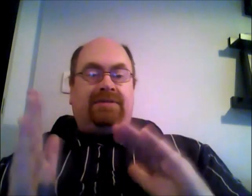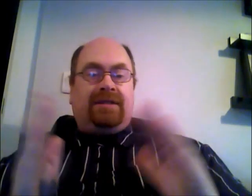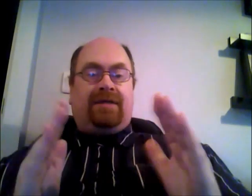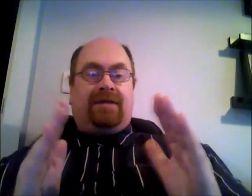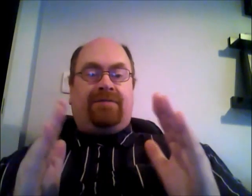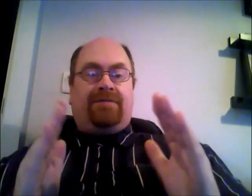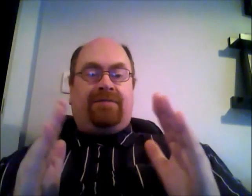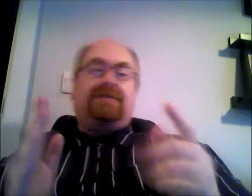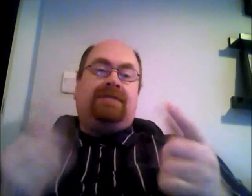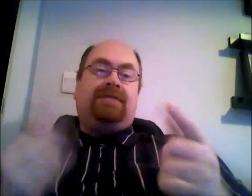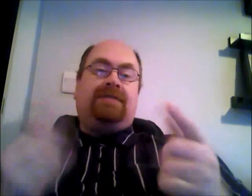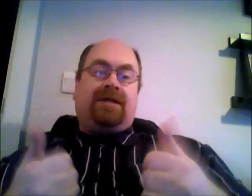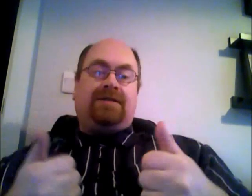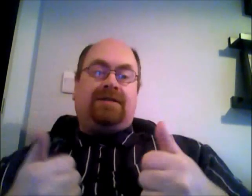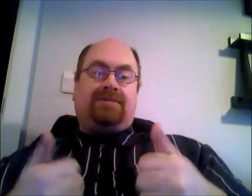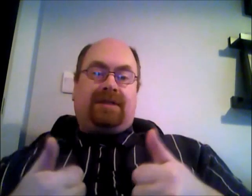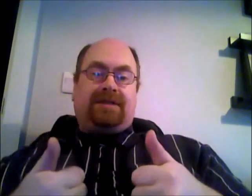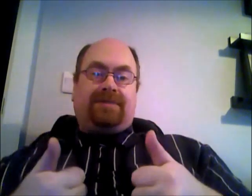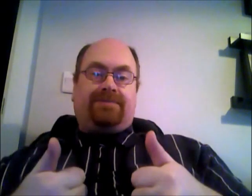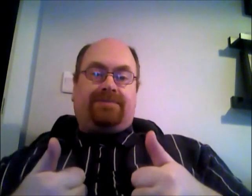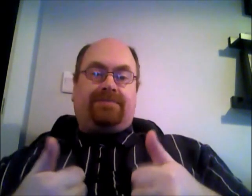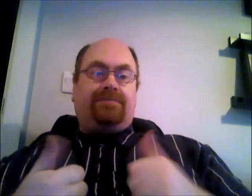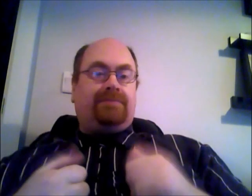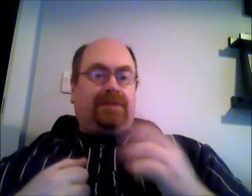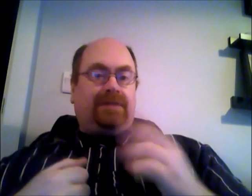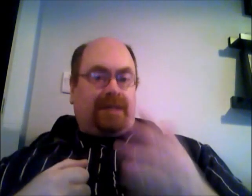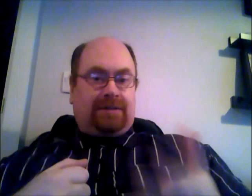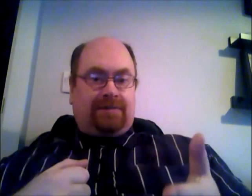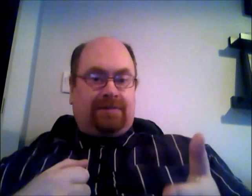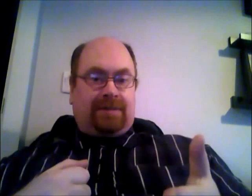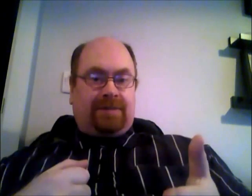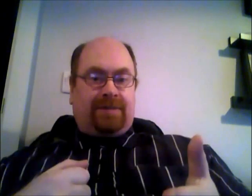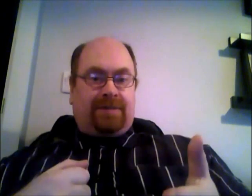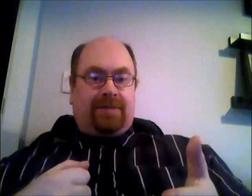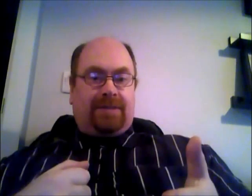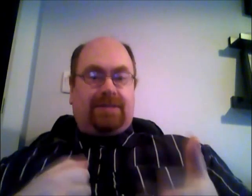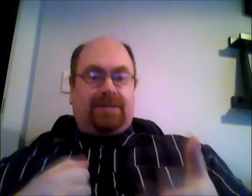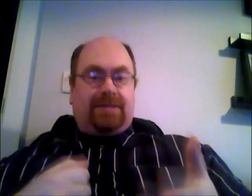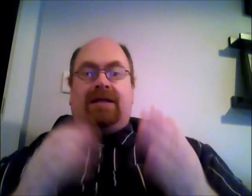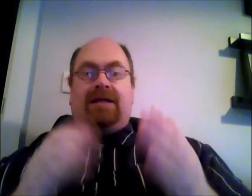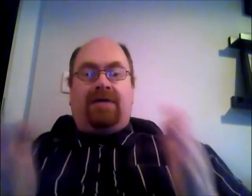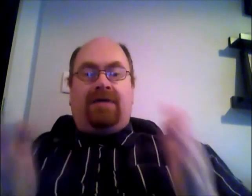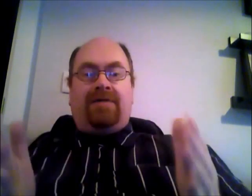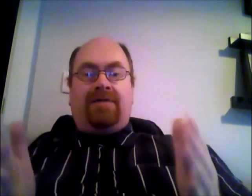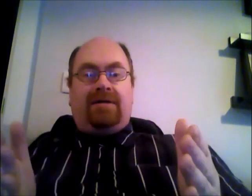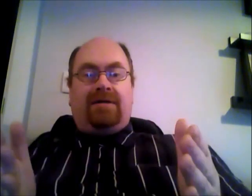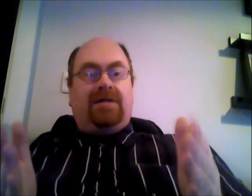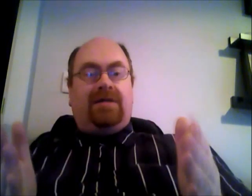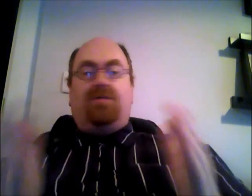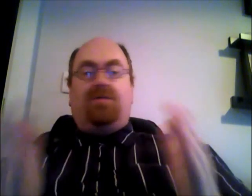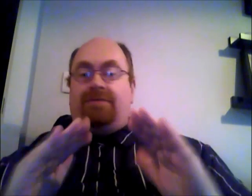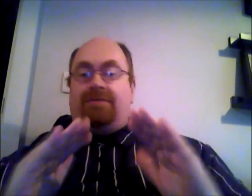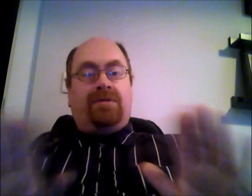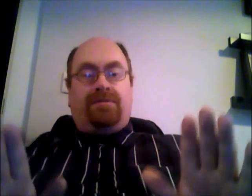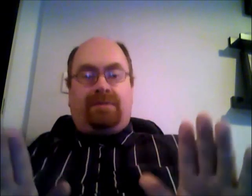of fairness in regards to pricing that's so that's a fair complaint however we have no completely